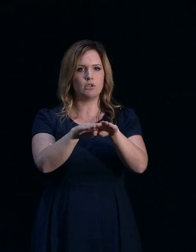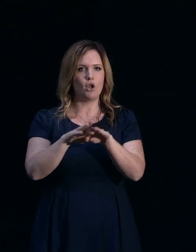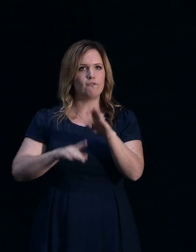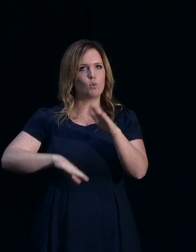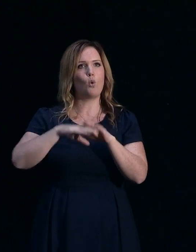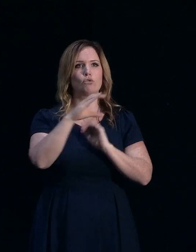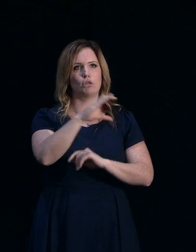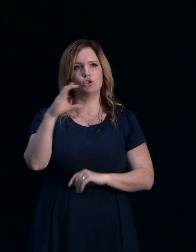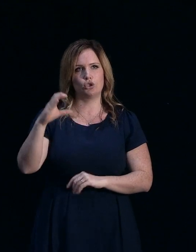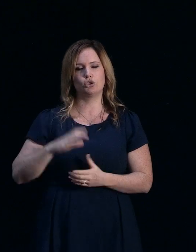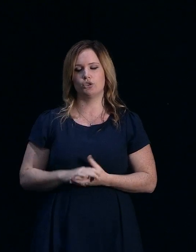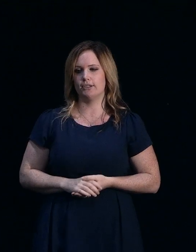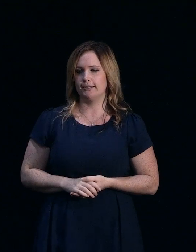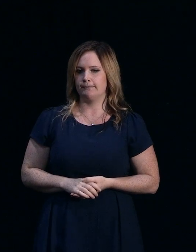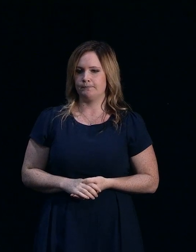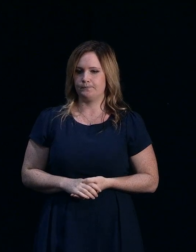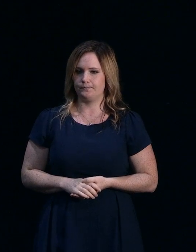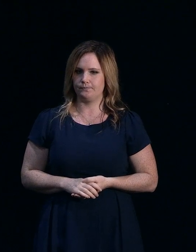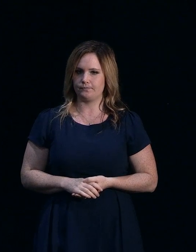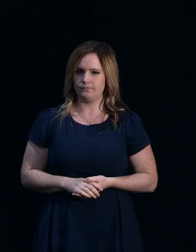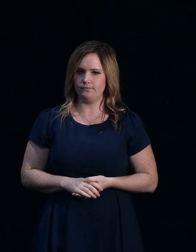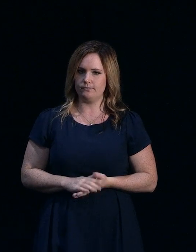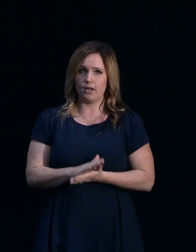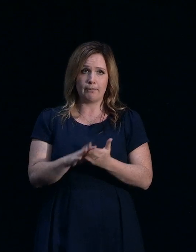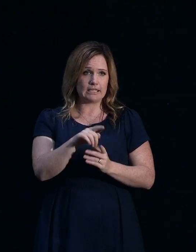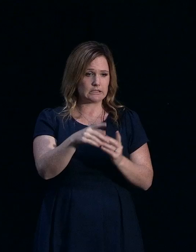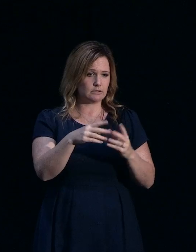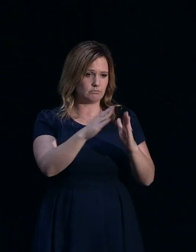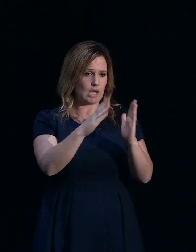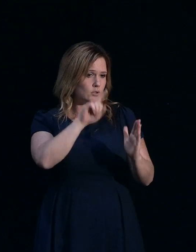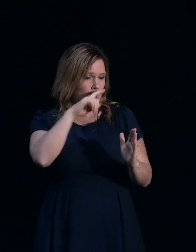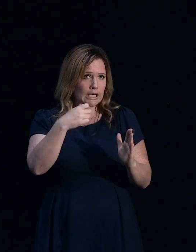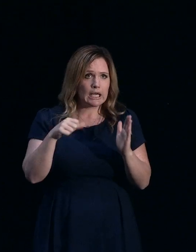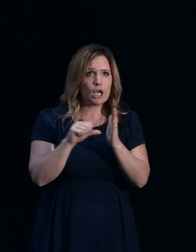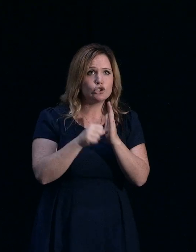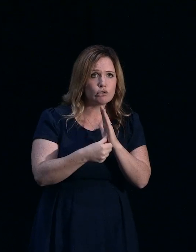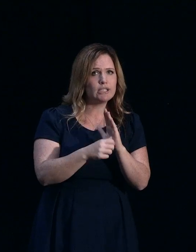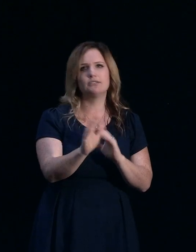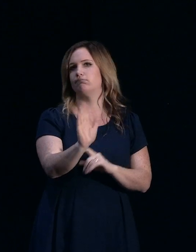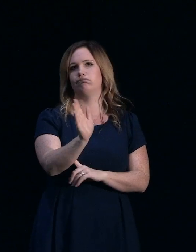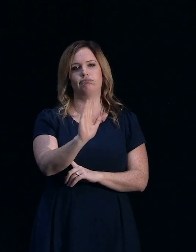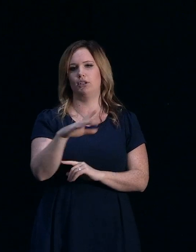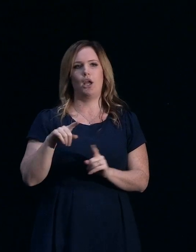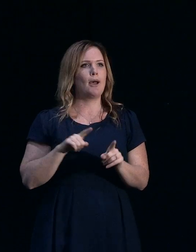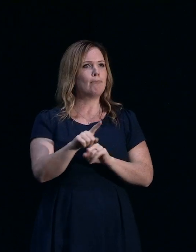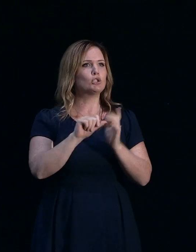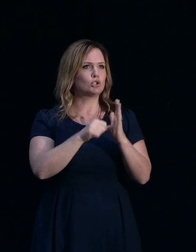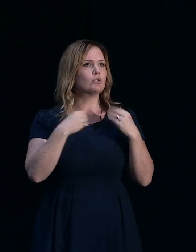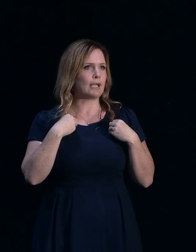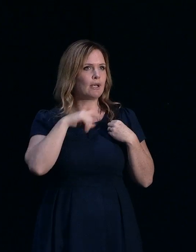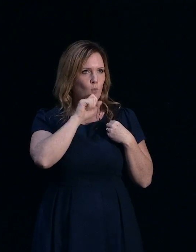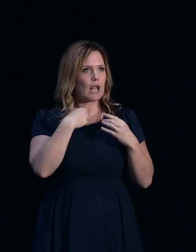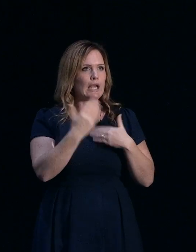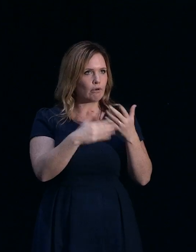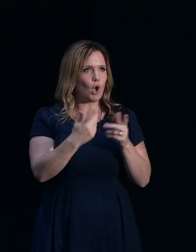anyway. Now, that doesn't immediately make houses uninsurable. Most insurers do continue to insure houses.